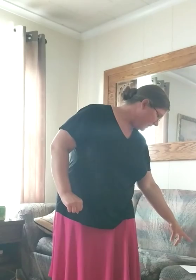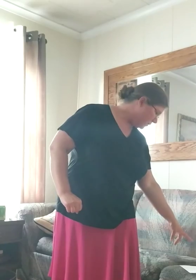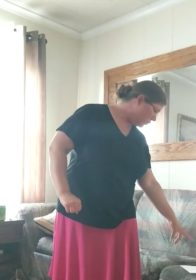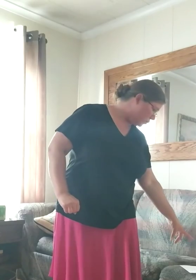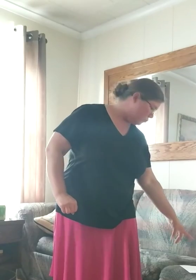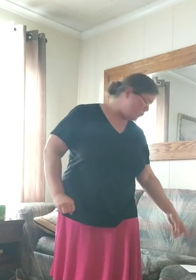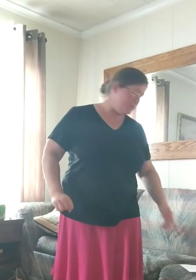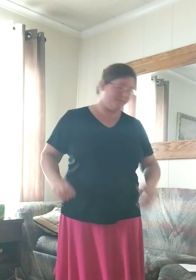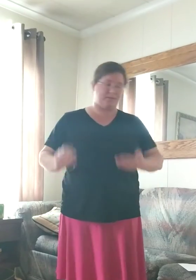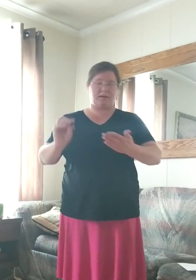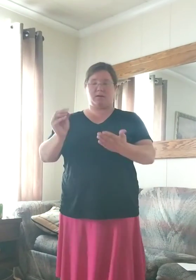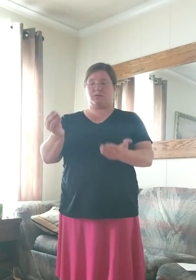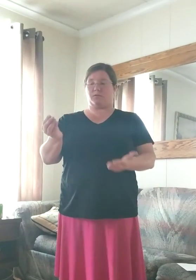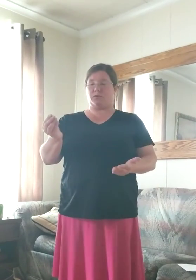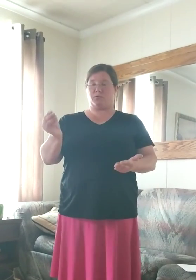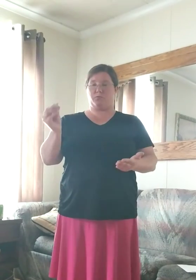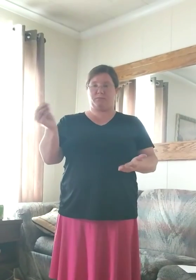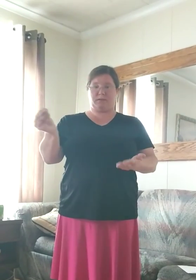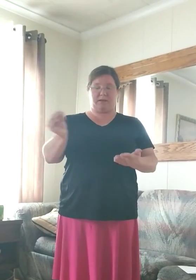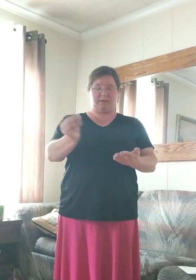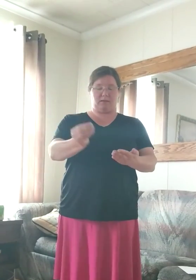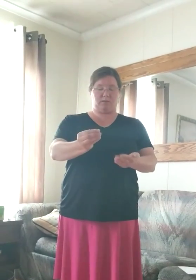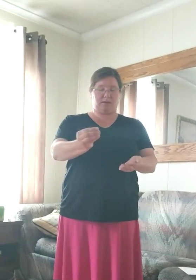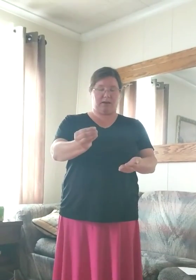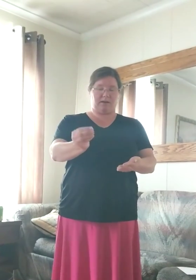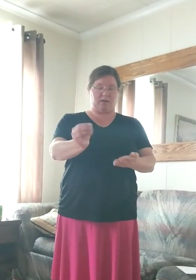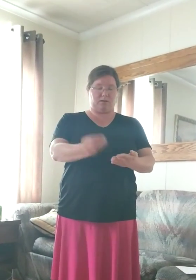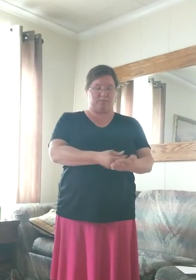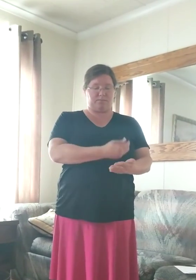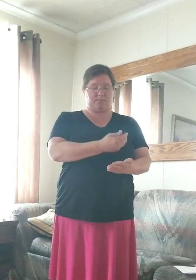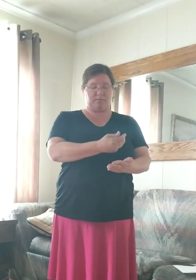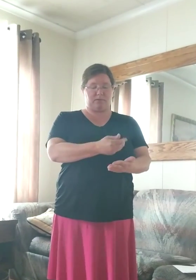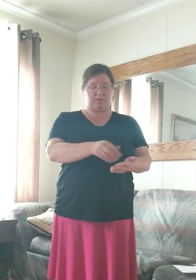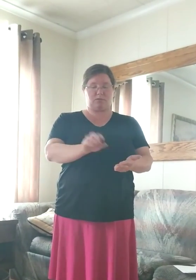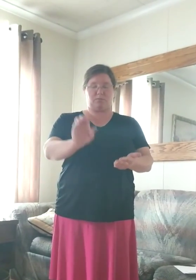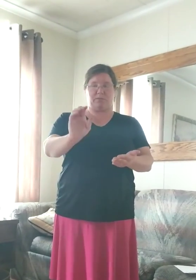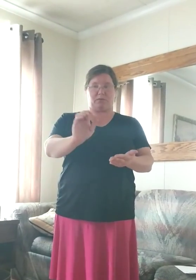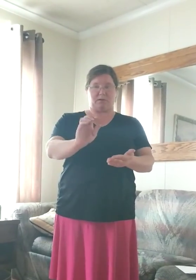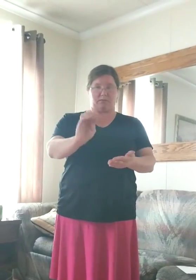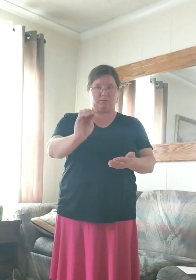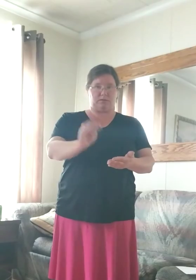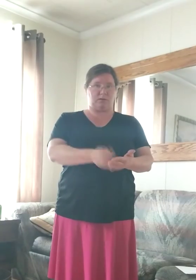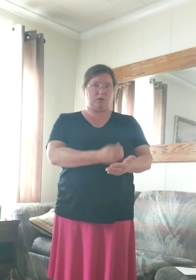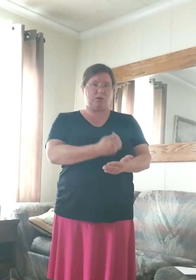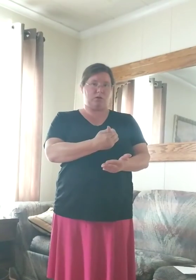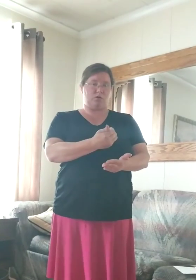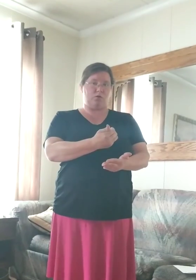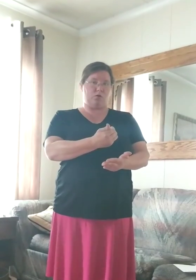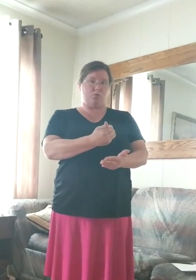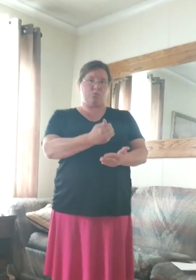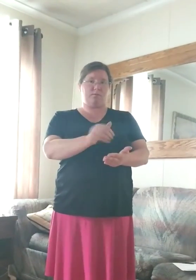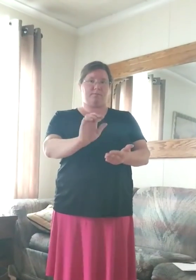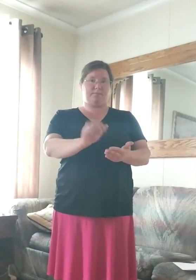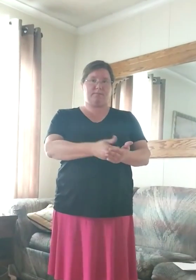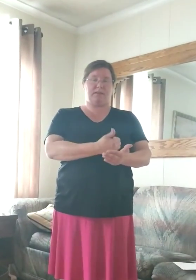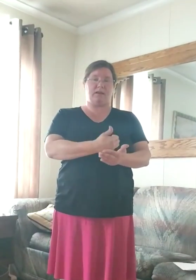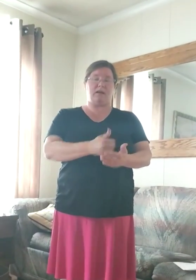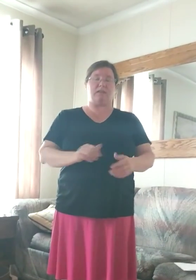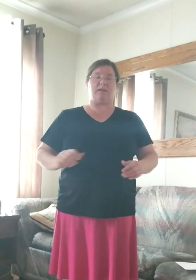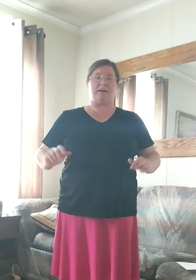New, so new, you take this hand, and you sweep it across this one. New, life,